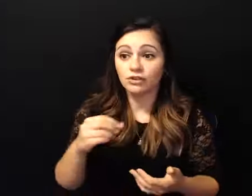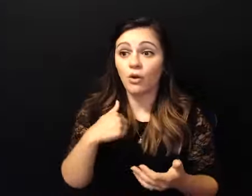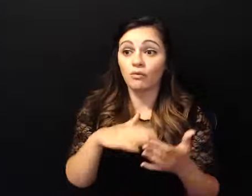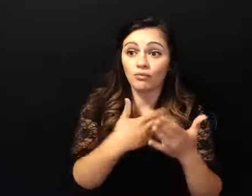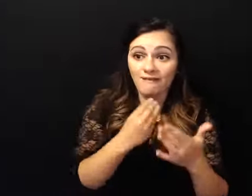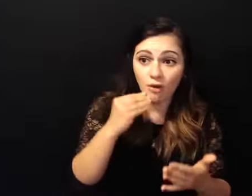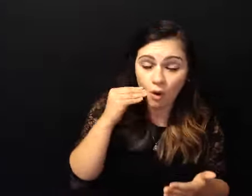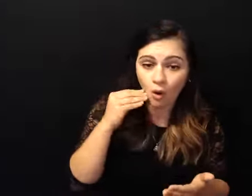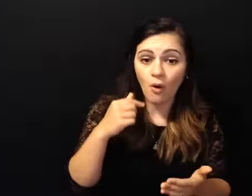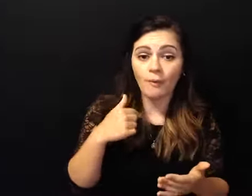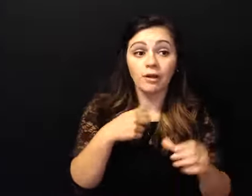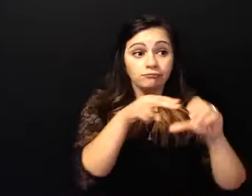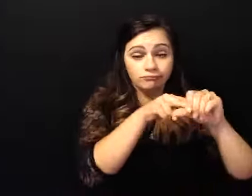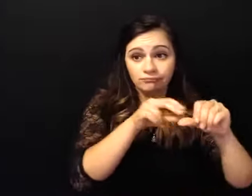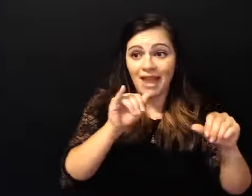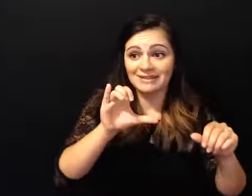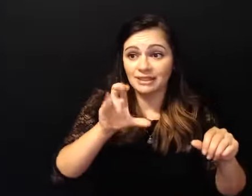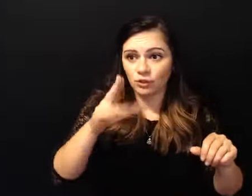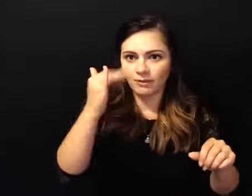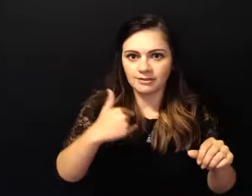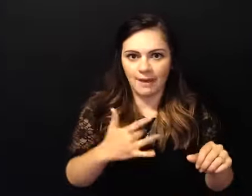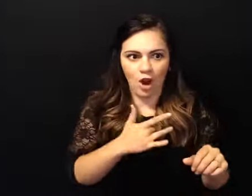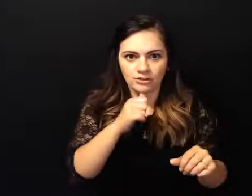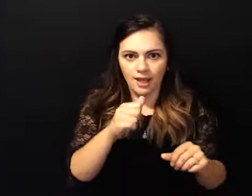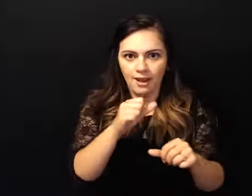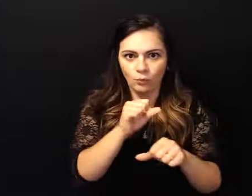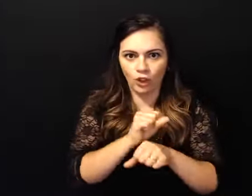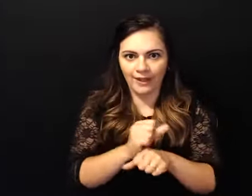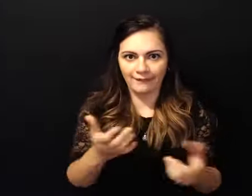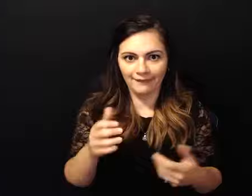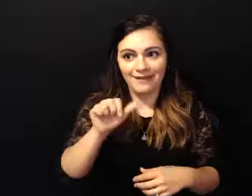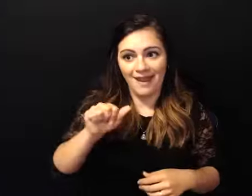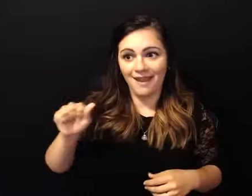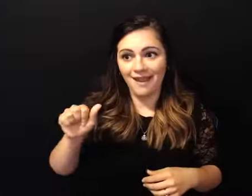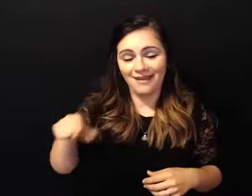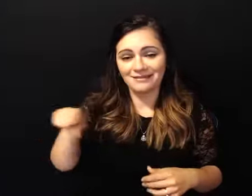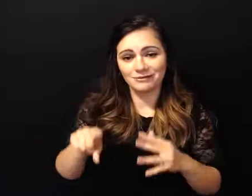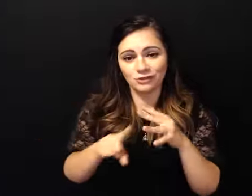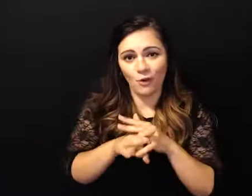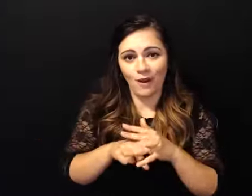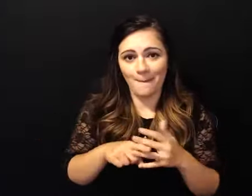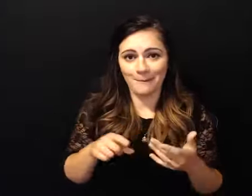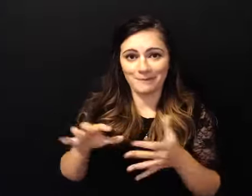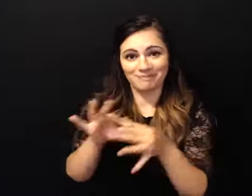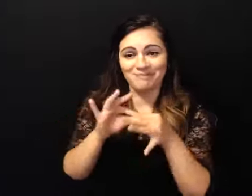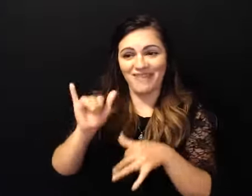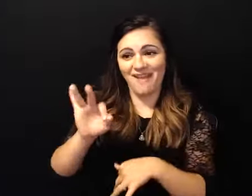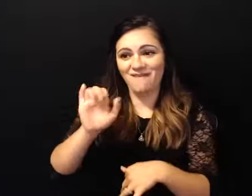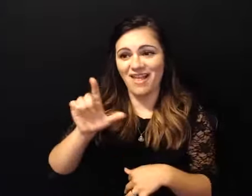icu because my heart's not working you know and alcoholics anonymous does show up you know i do have a fellowship about me and i've got three kids and i'm in icu and i